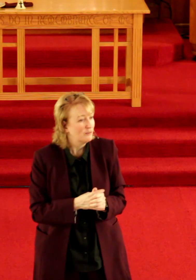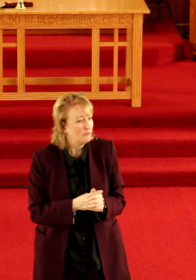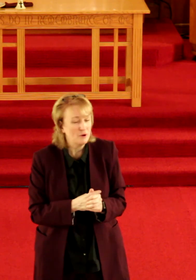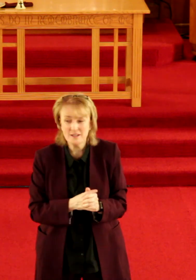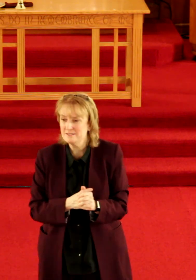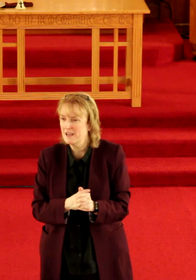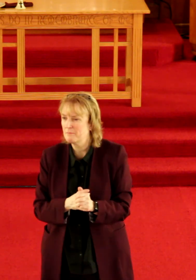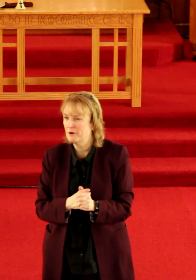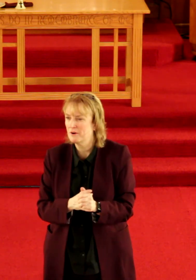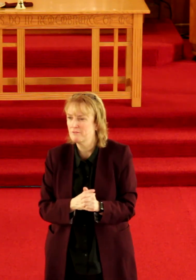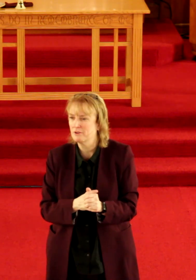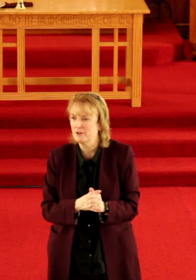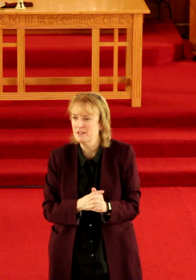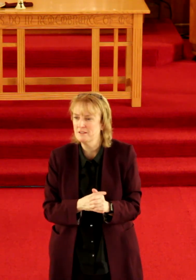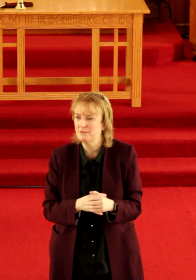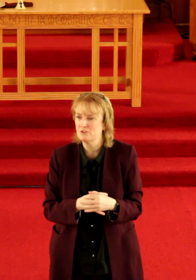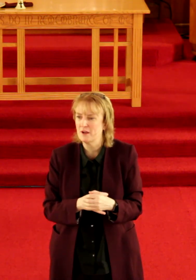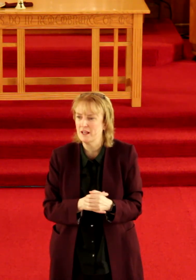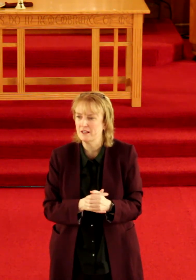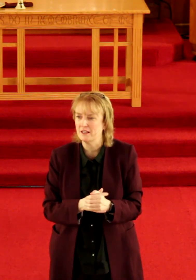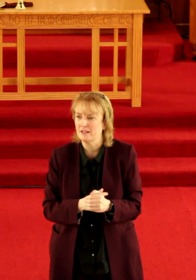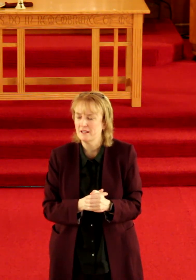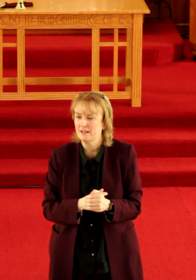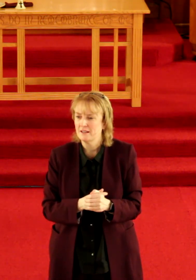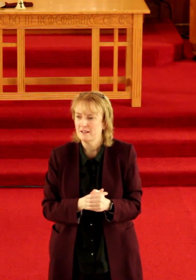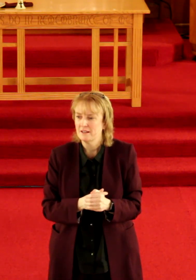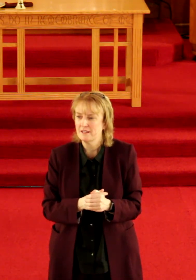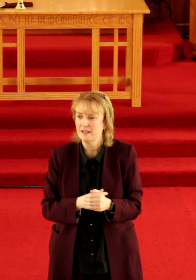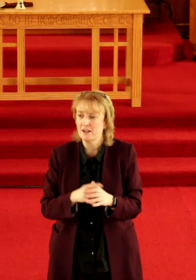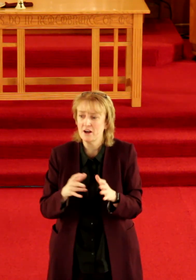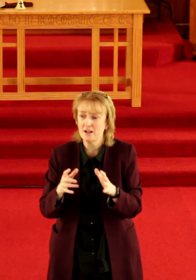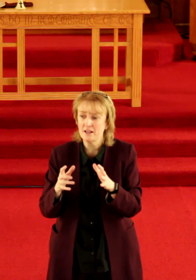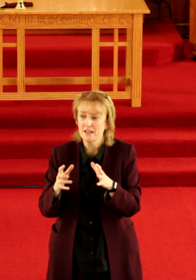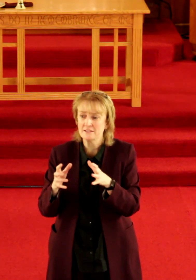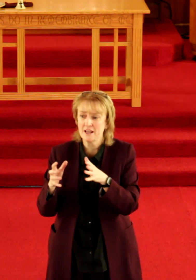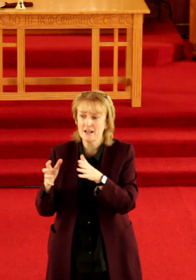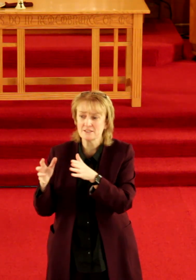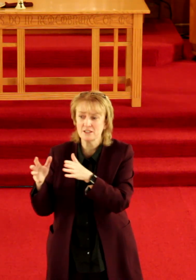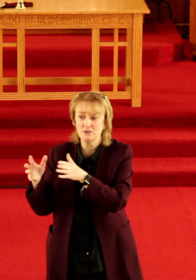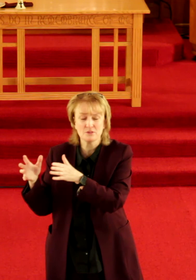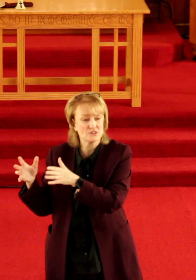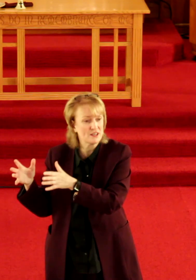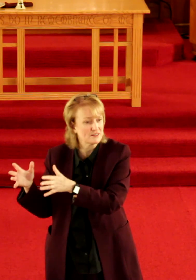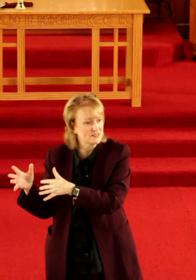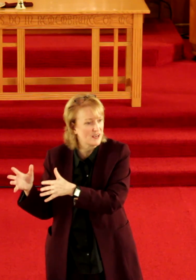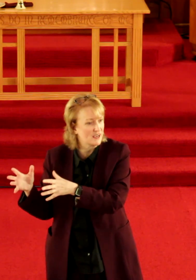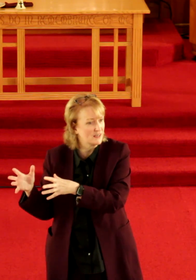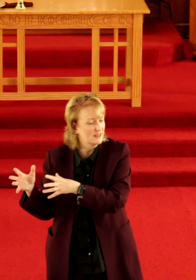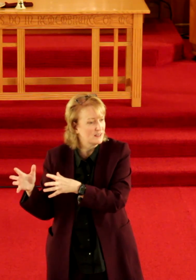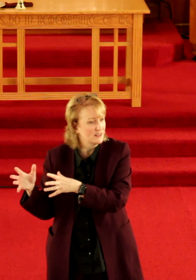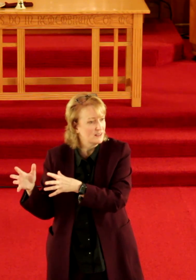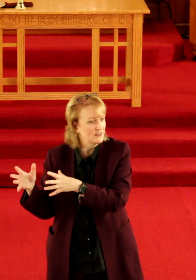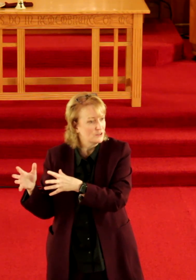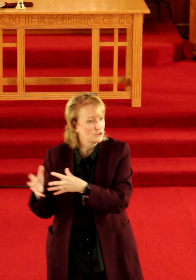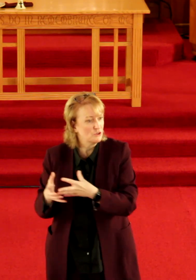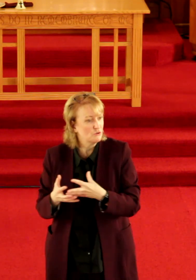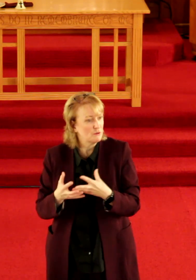What is that part of your individuality that God is asking you to set aside so you can